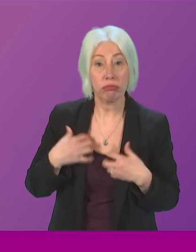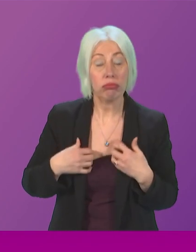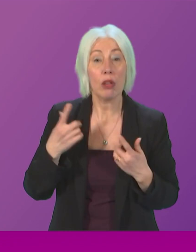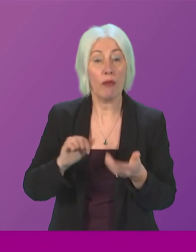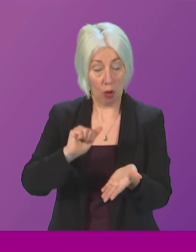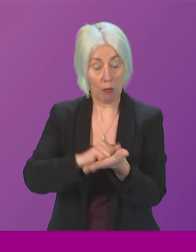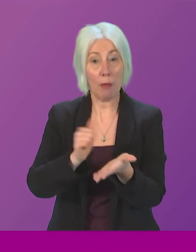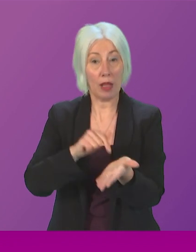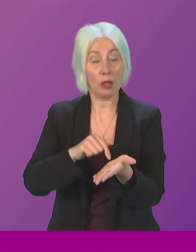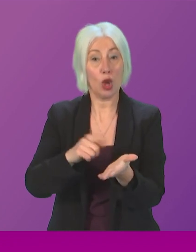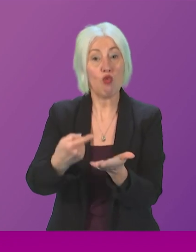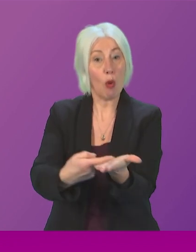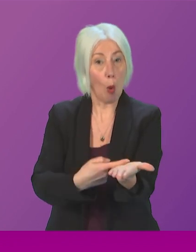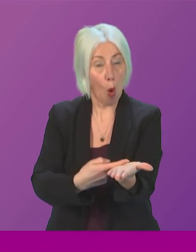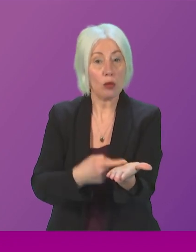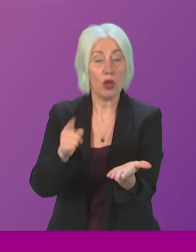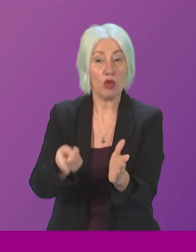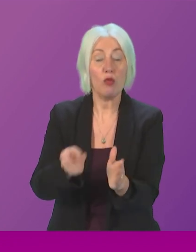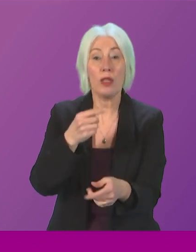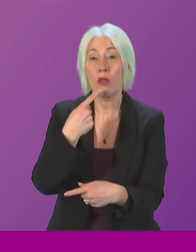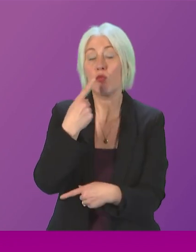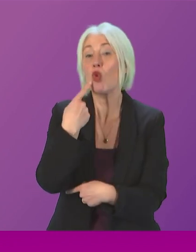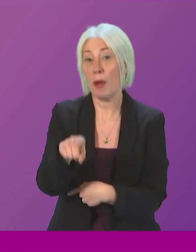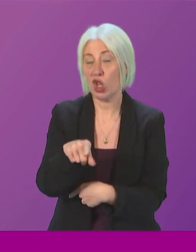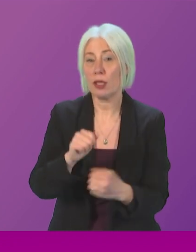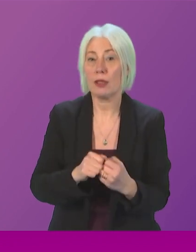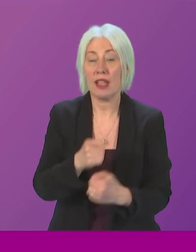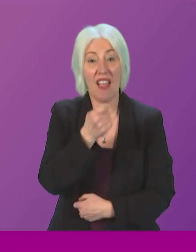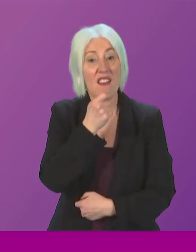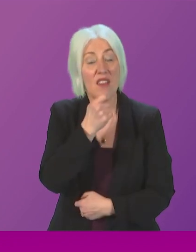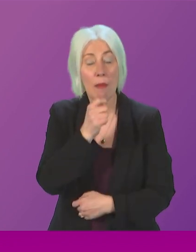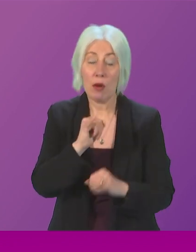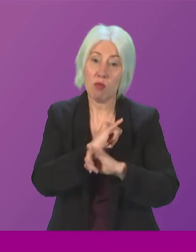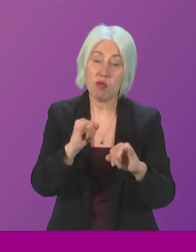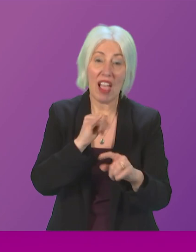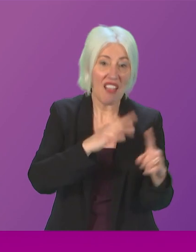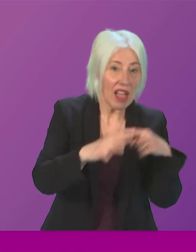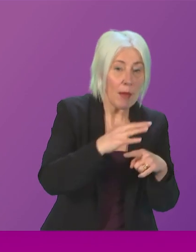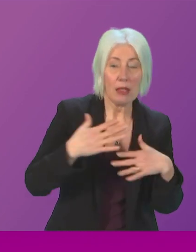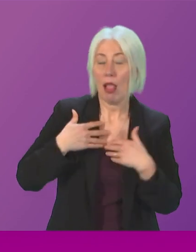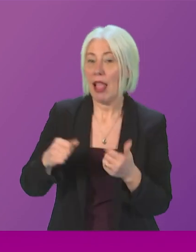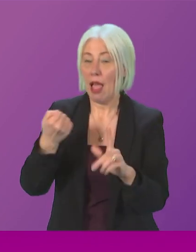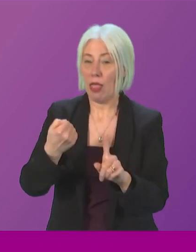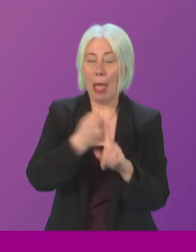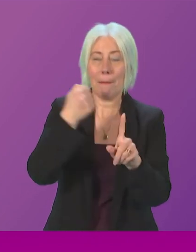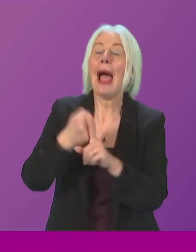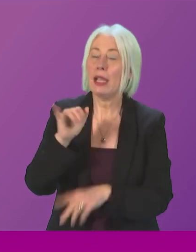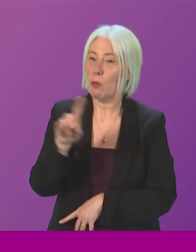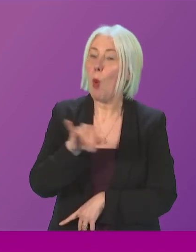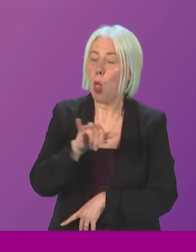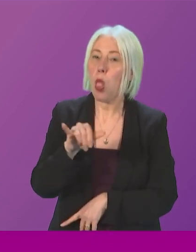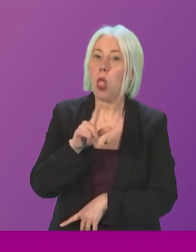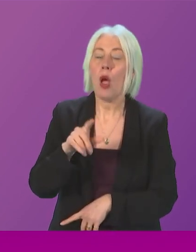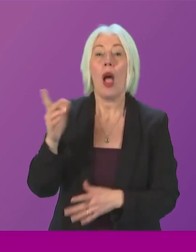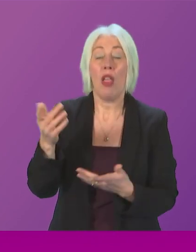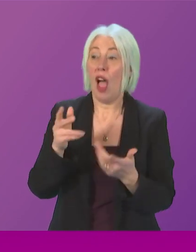the publication of the report commissioned by the minister vaping has serious environmental and health impacts that's why campaigners